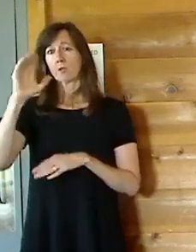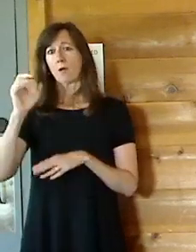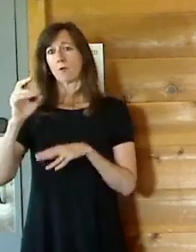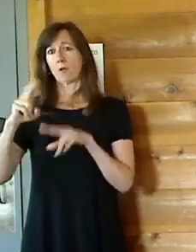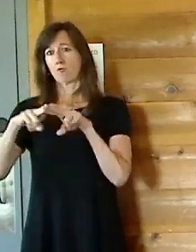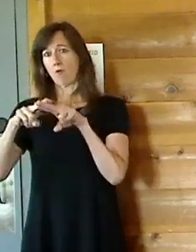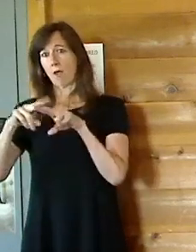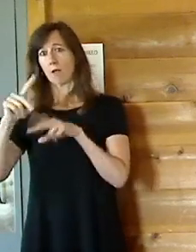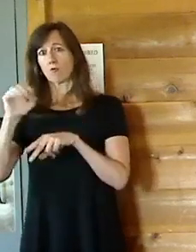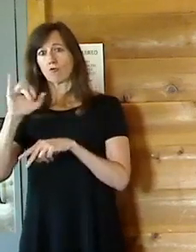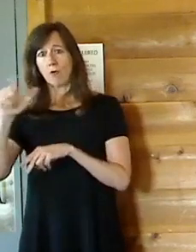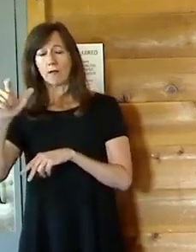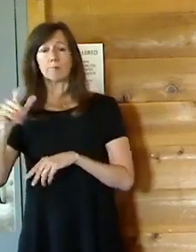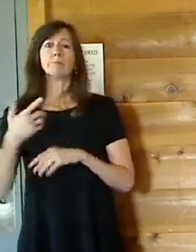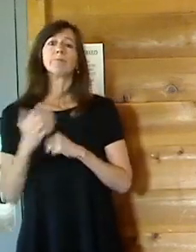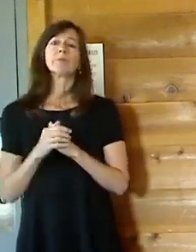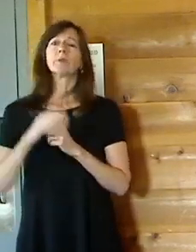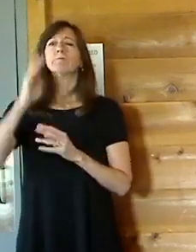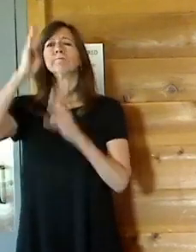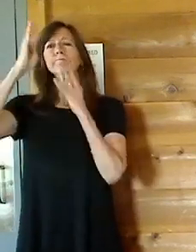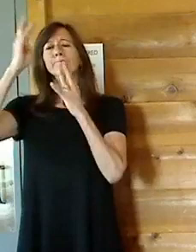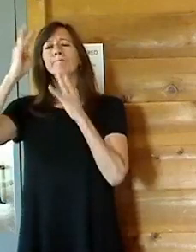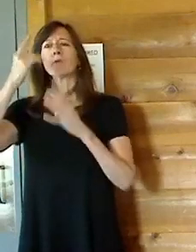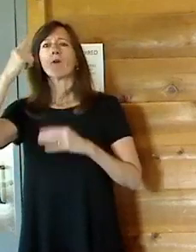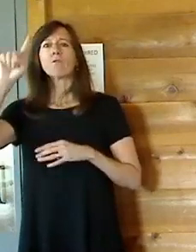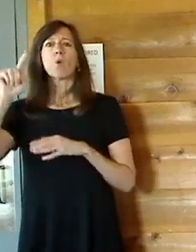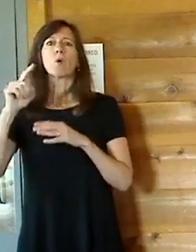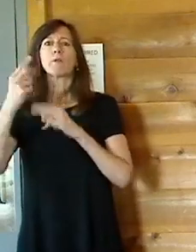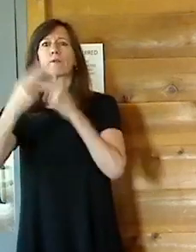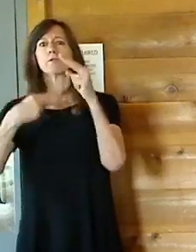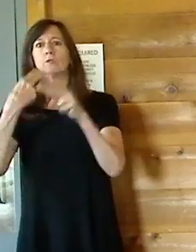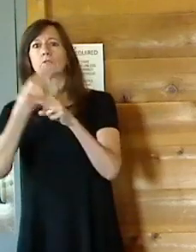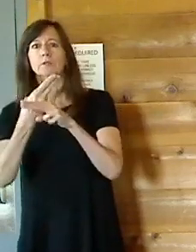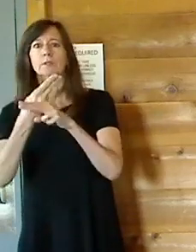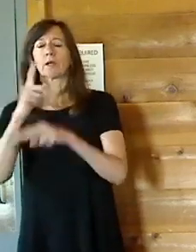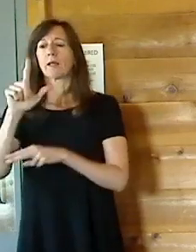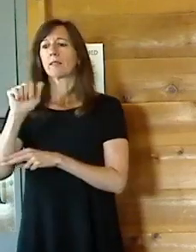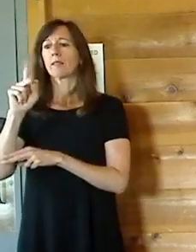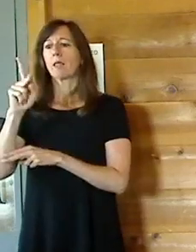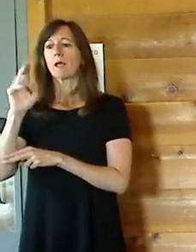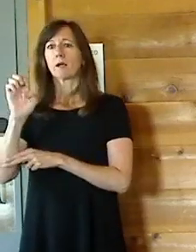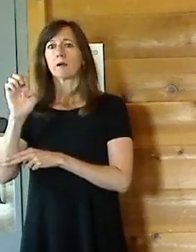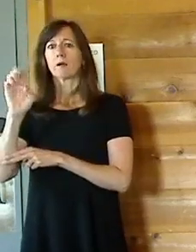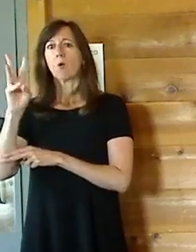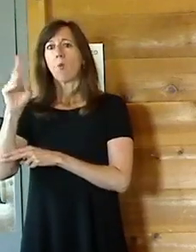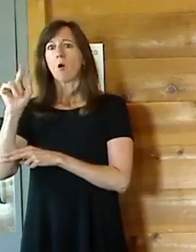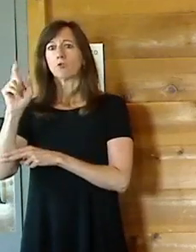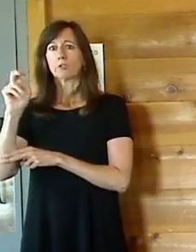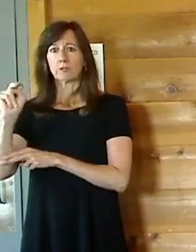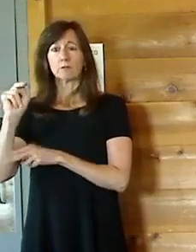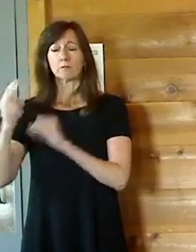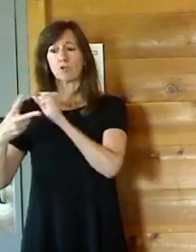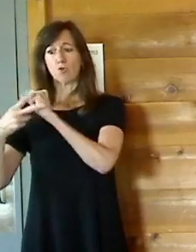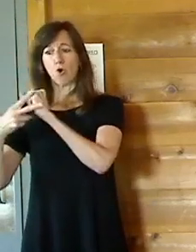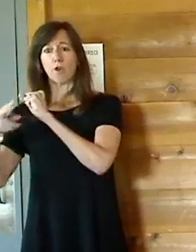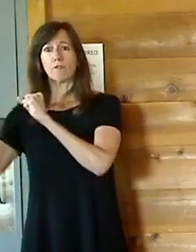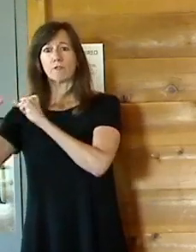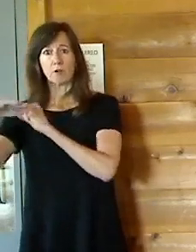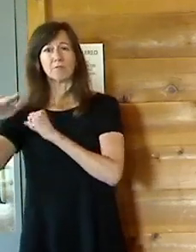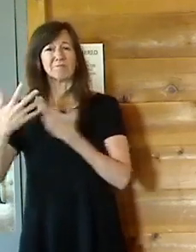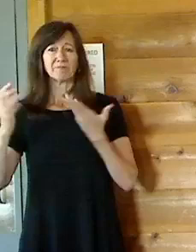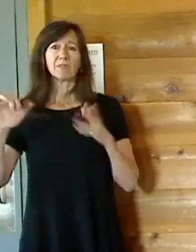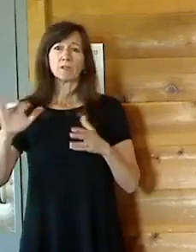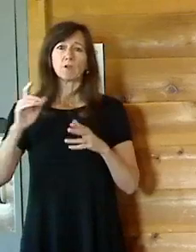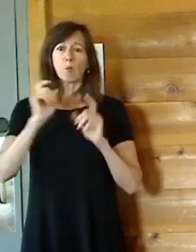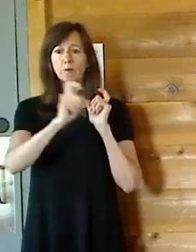developing. Yeah. The creation of the universally accessible Lake Walton Preserve in the town of East Fishkill. Those are priorities. We're dedicating some resources there.